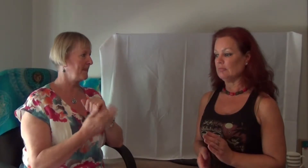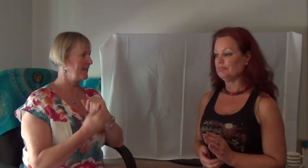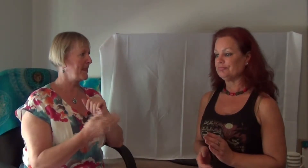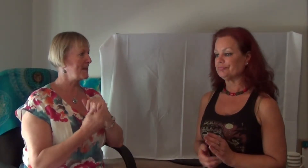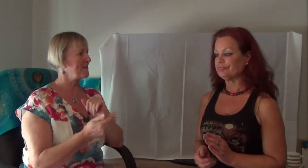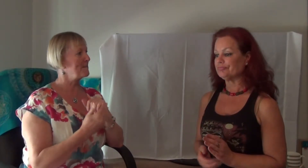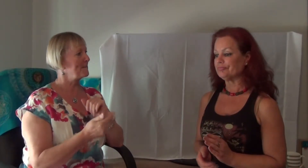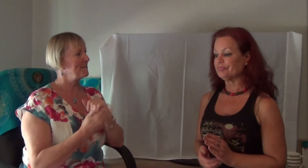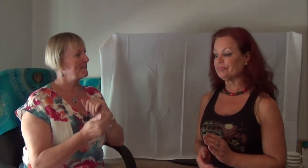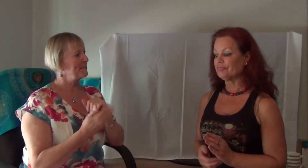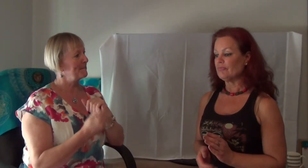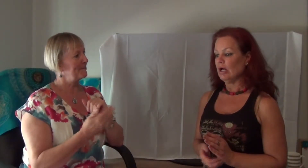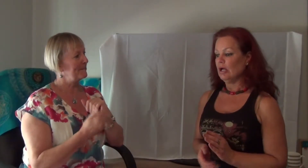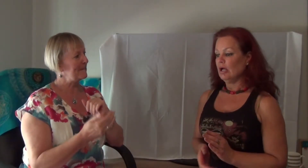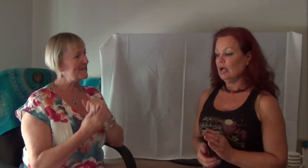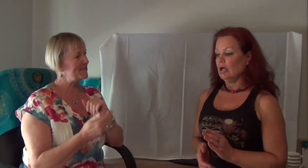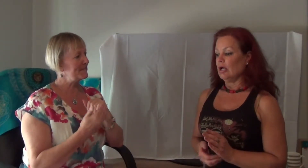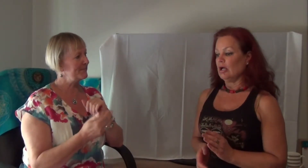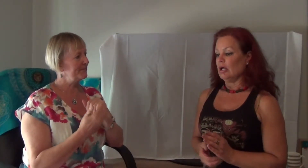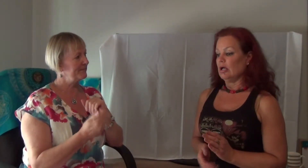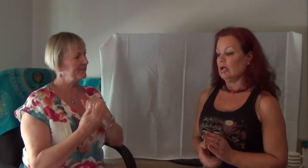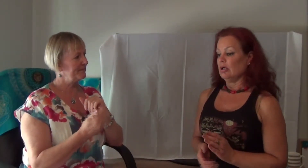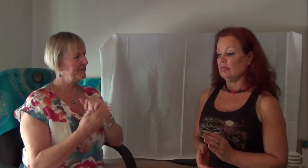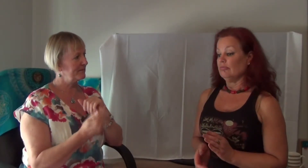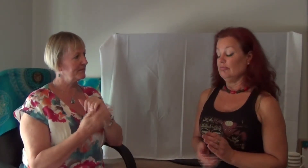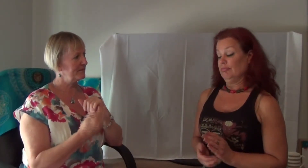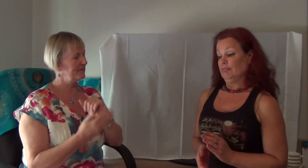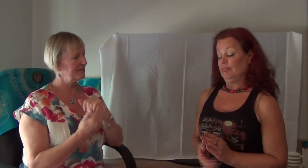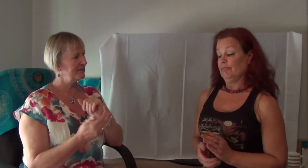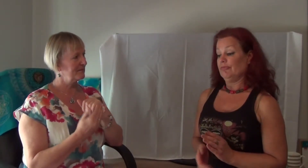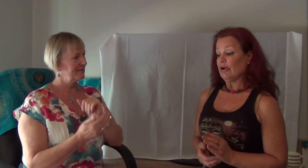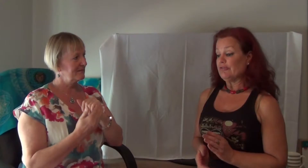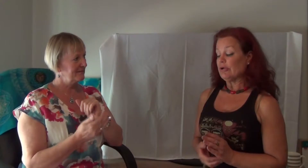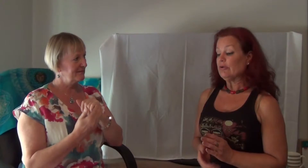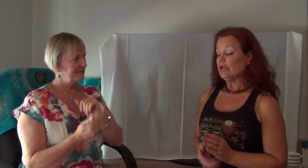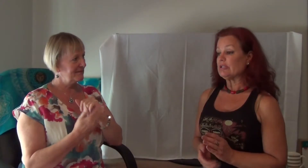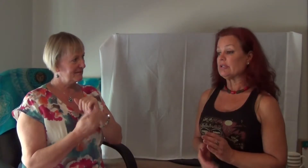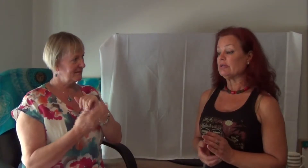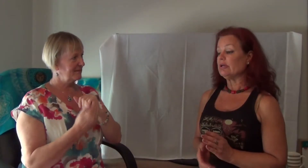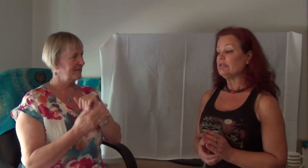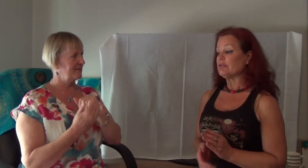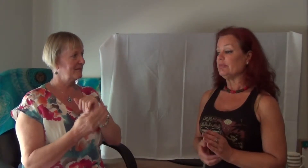very frequent intermittent